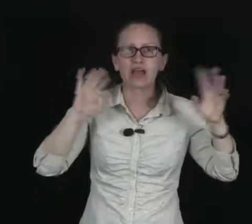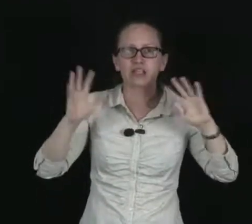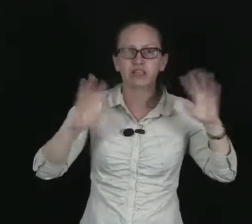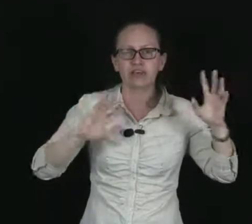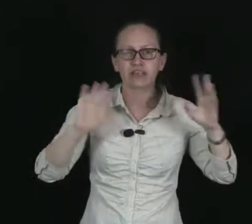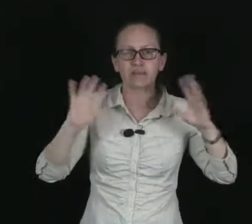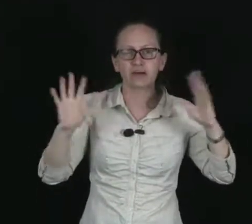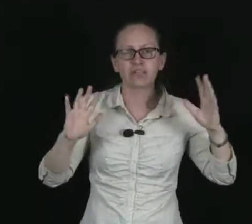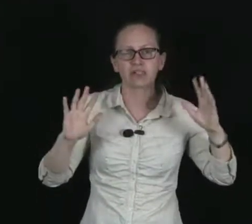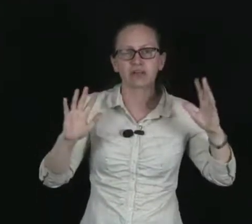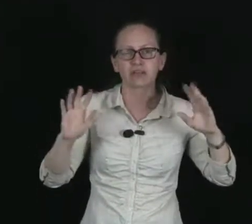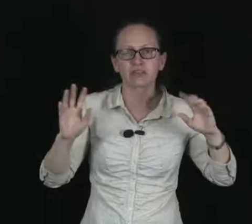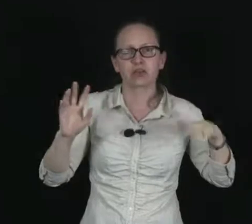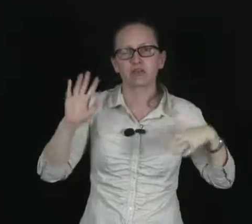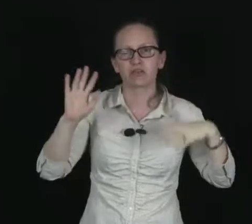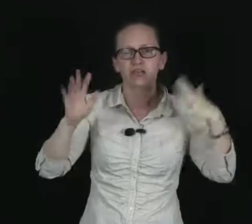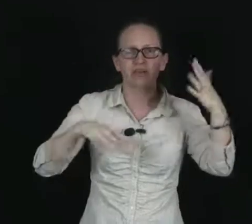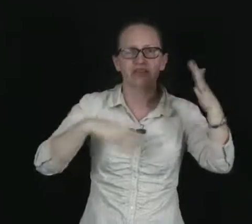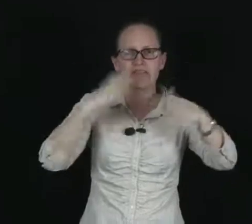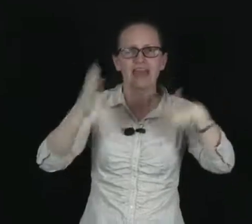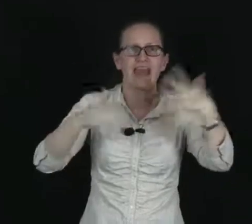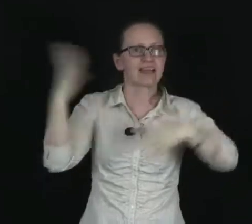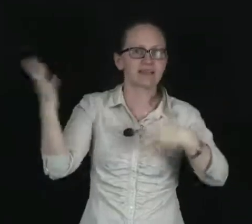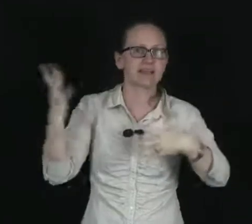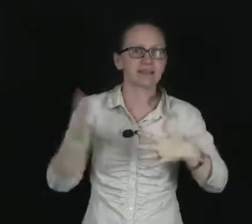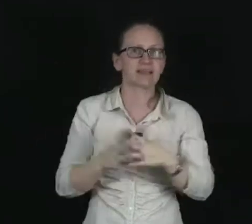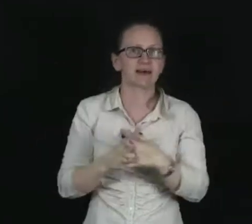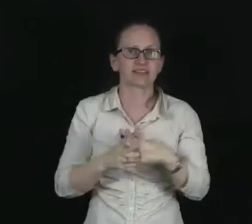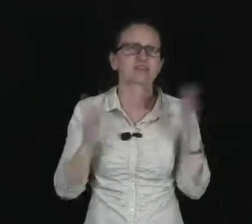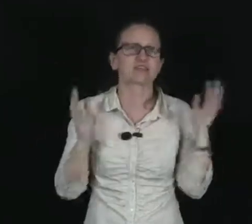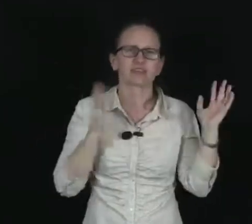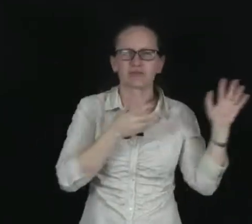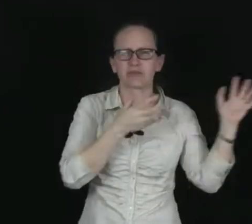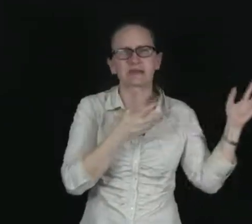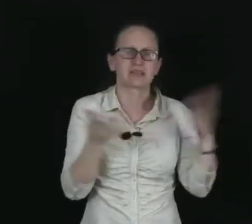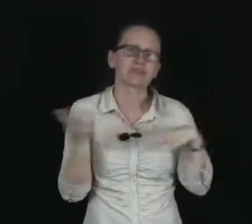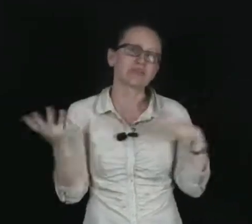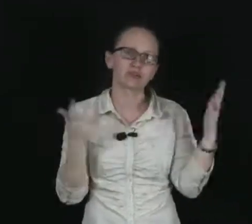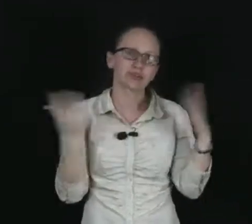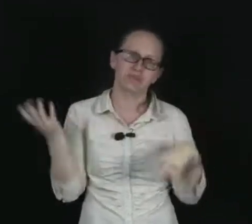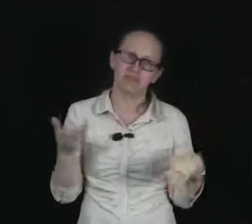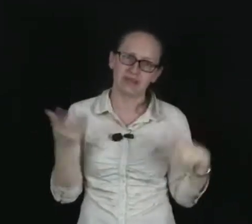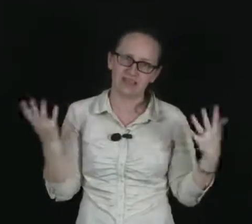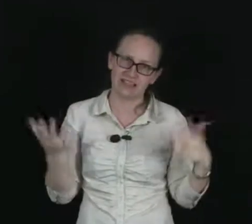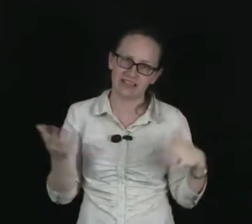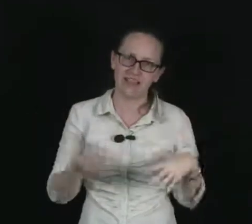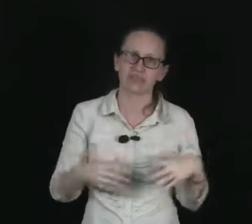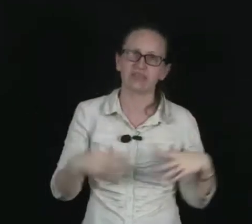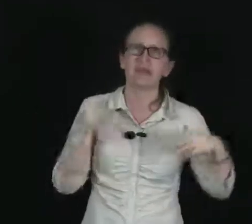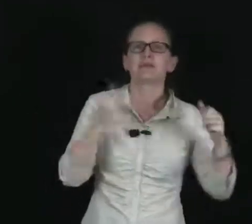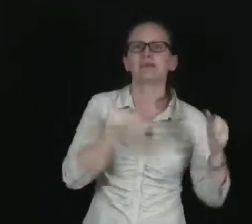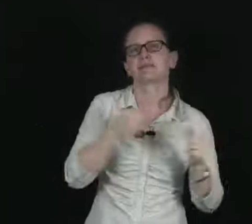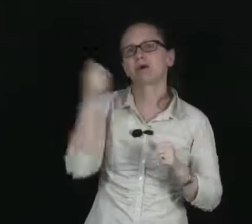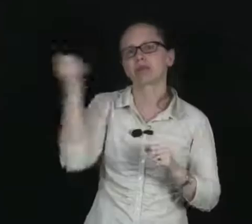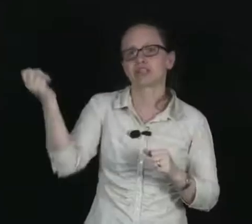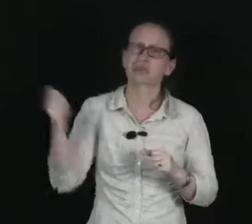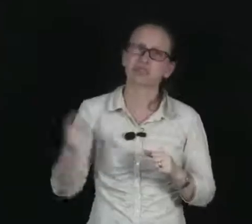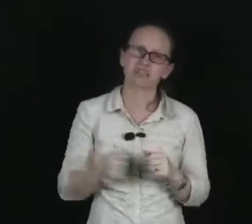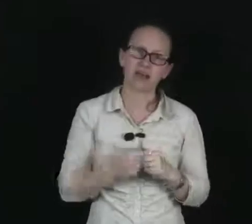actually using positrons, which are the anti-beta particles. So it's still called beta radiation, but it's the positrons that